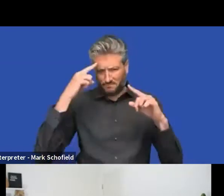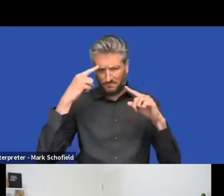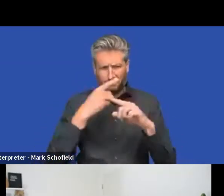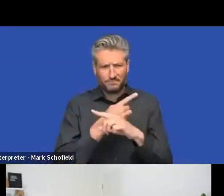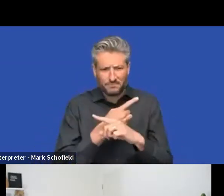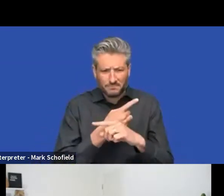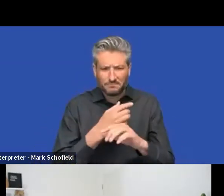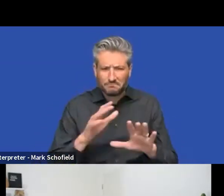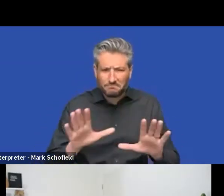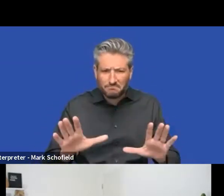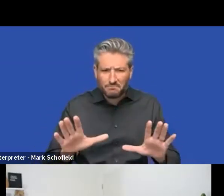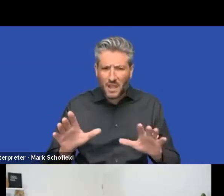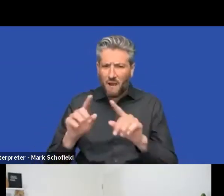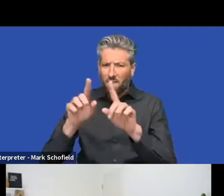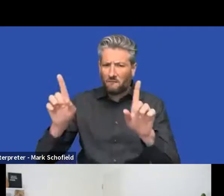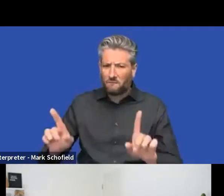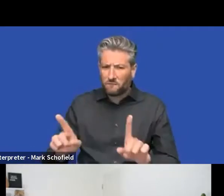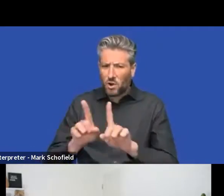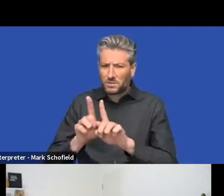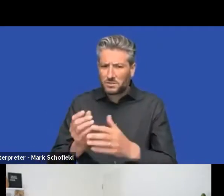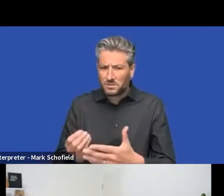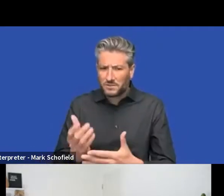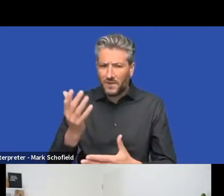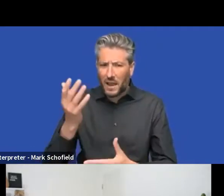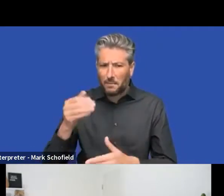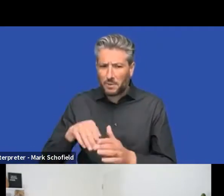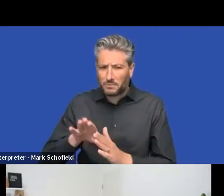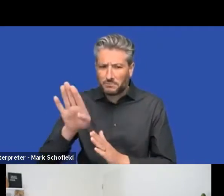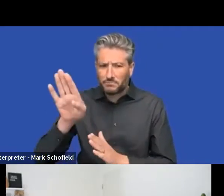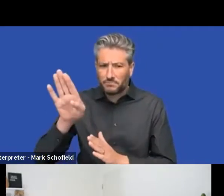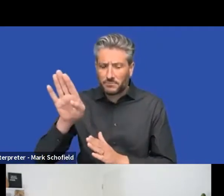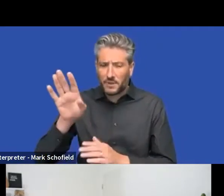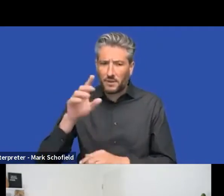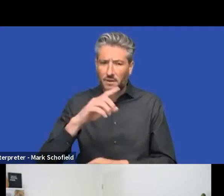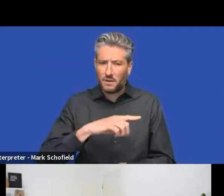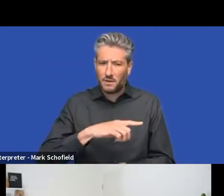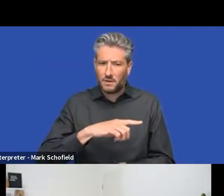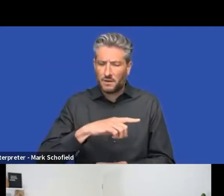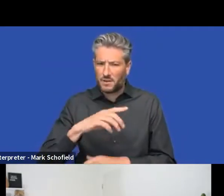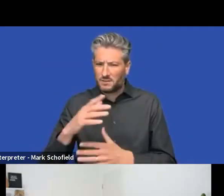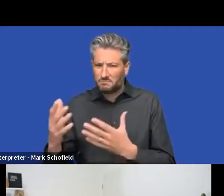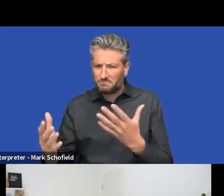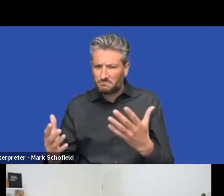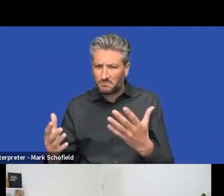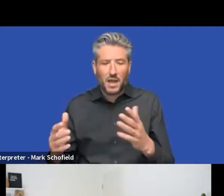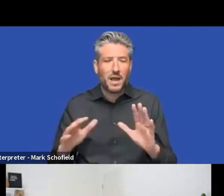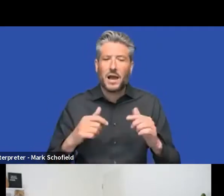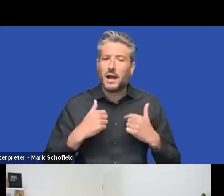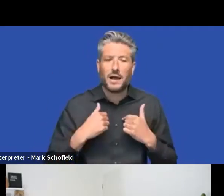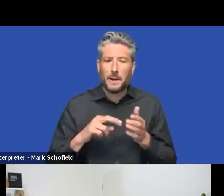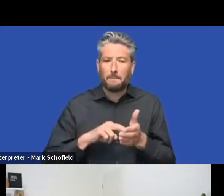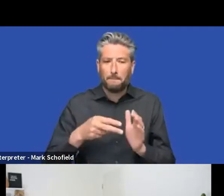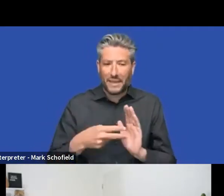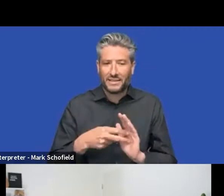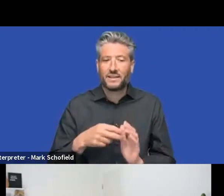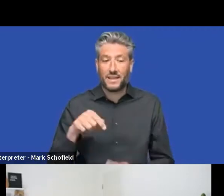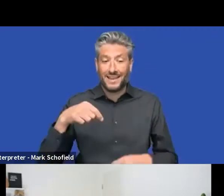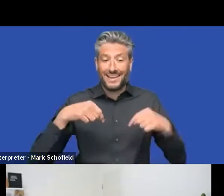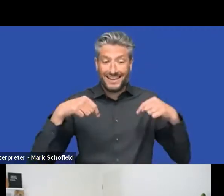talk about, uh, the actual website that is built on top of Umbraco. But when we talk about front end at HQ, it's, it's about back office.